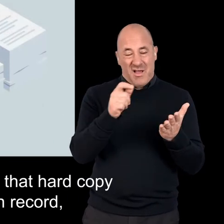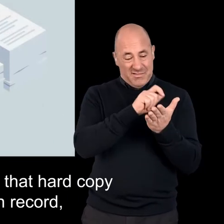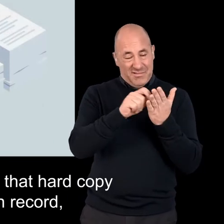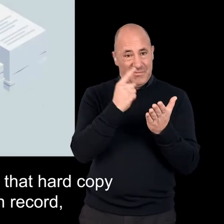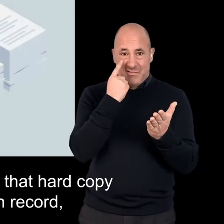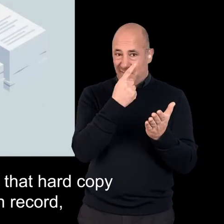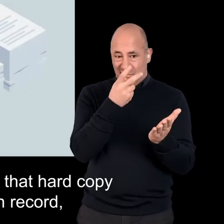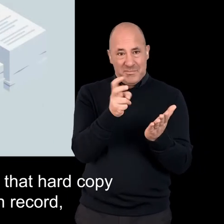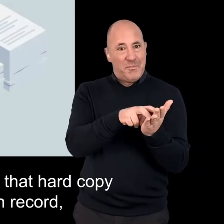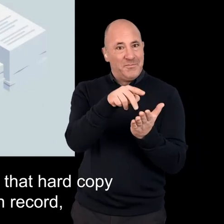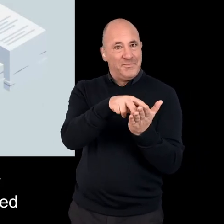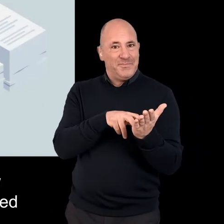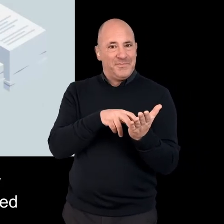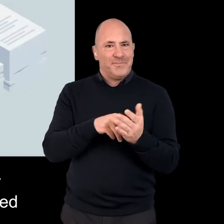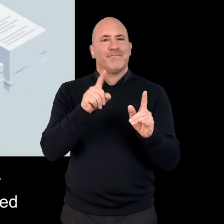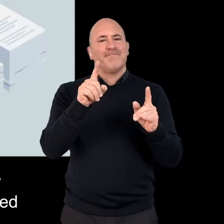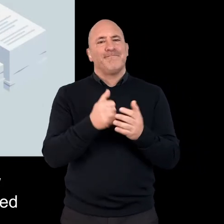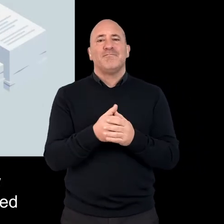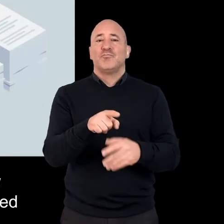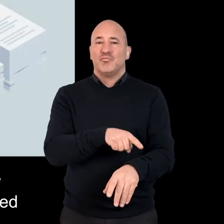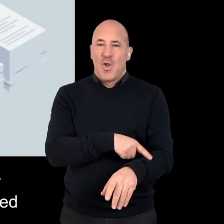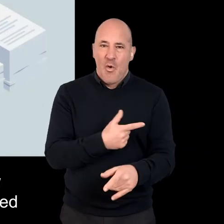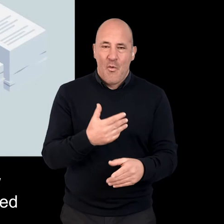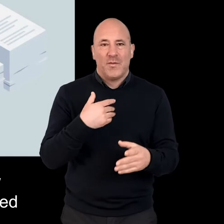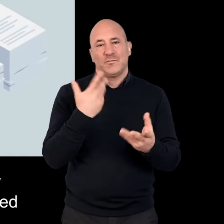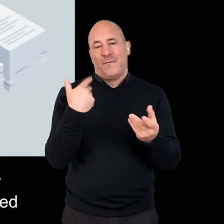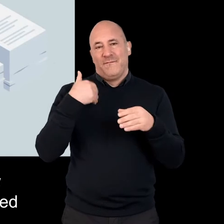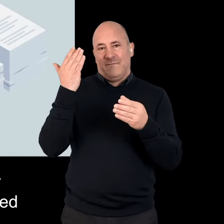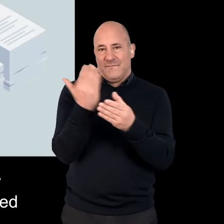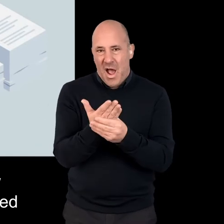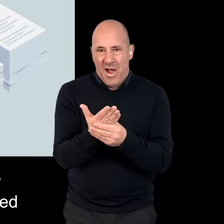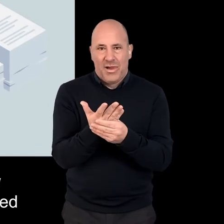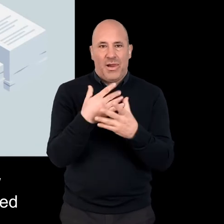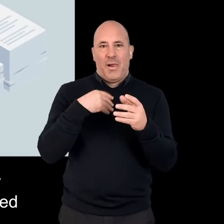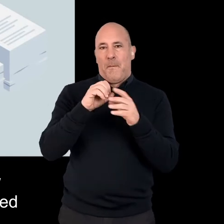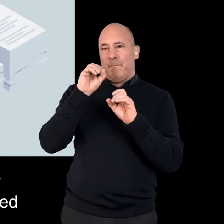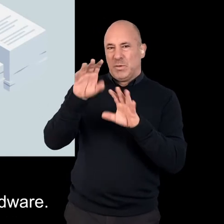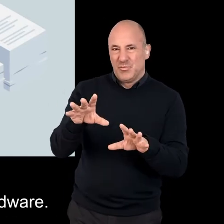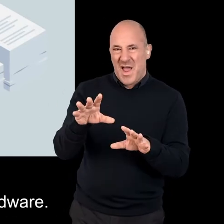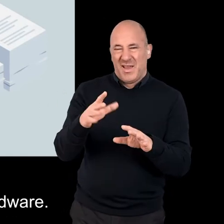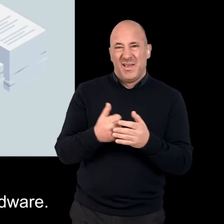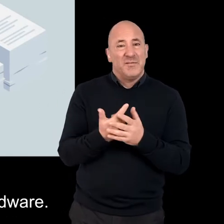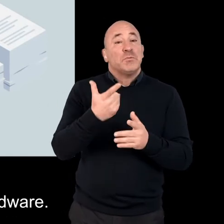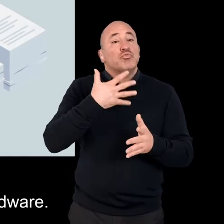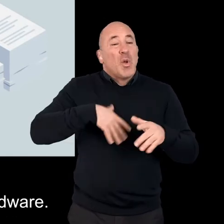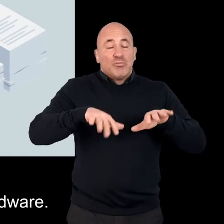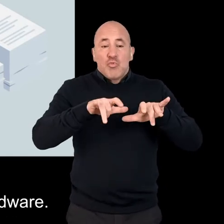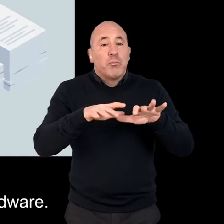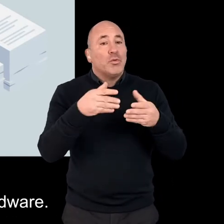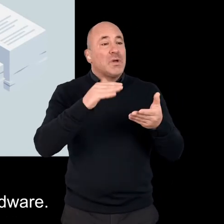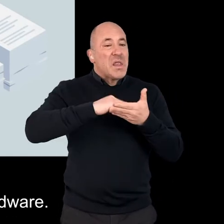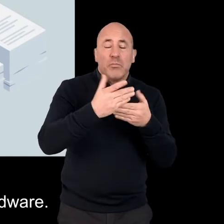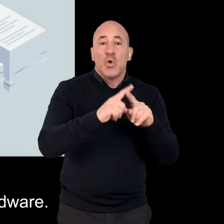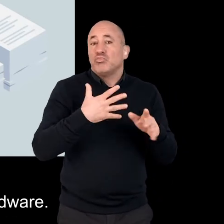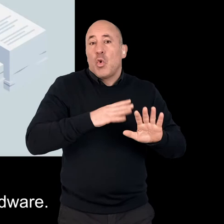as it provides a written record, but it can however be slow and needs to be fouled and stored, even though it doesn't